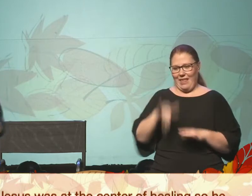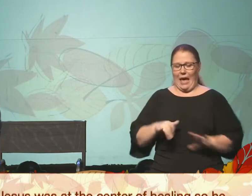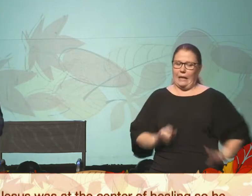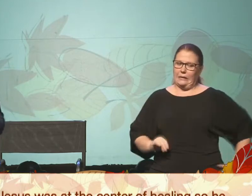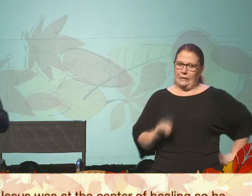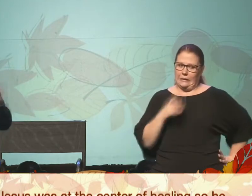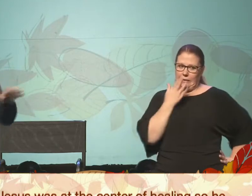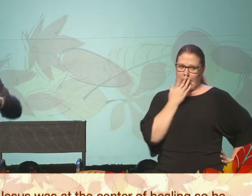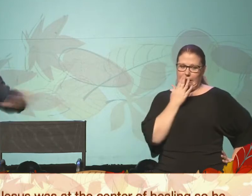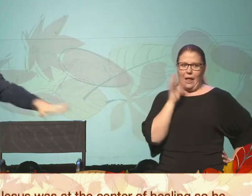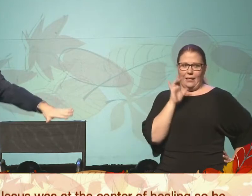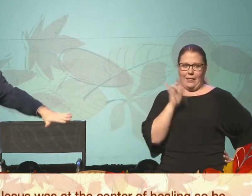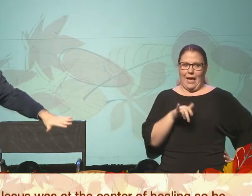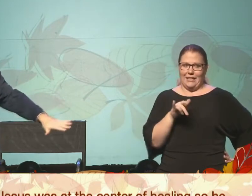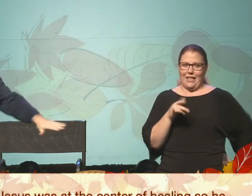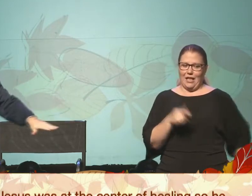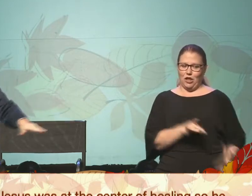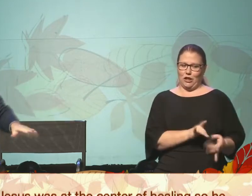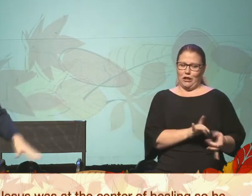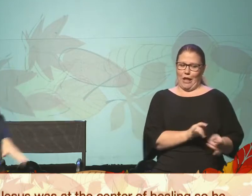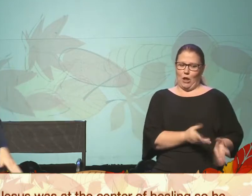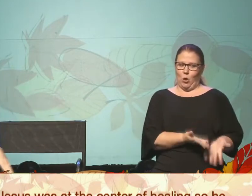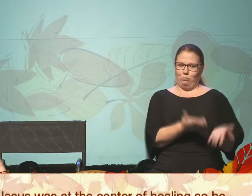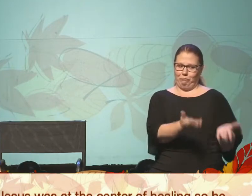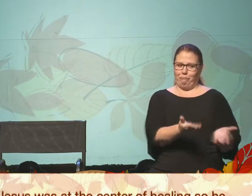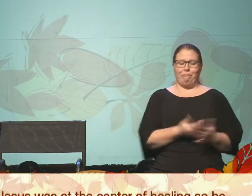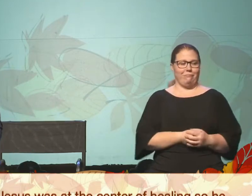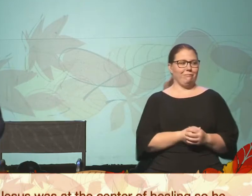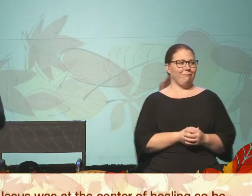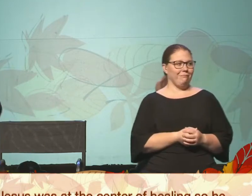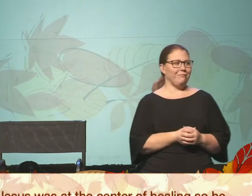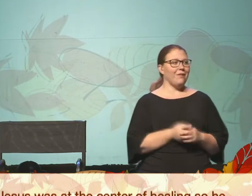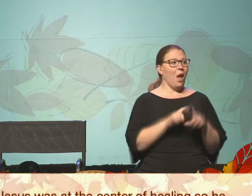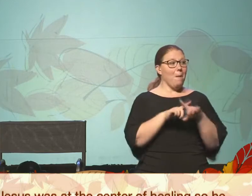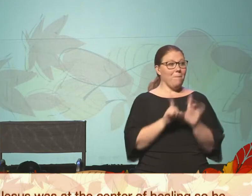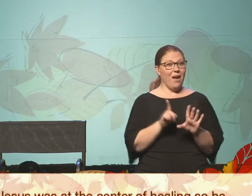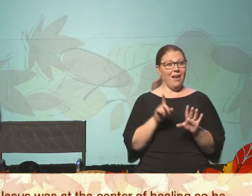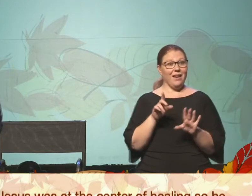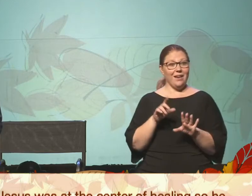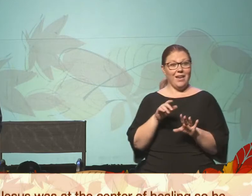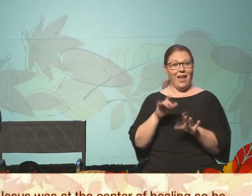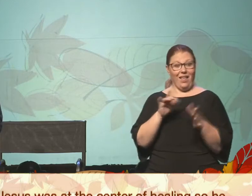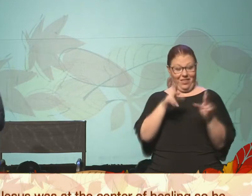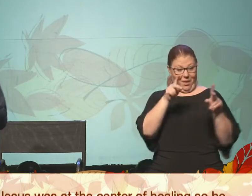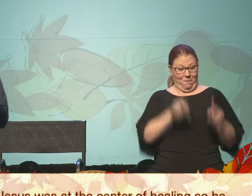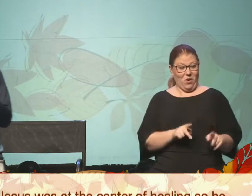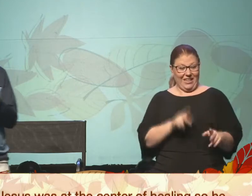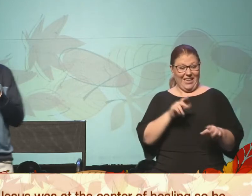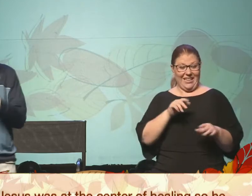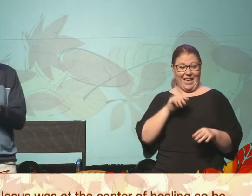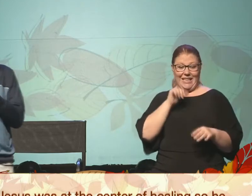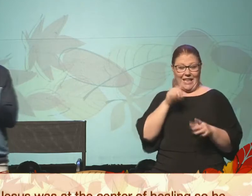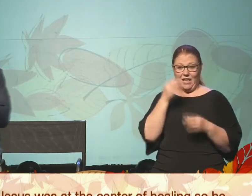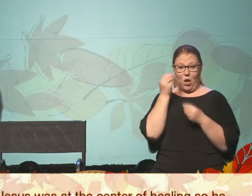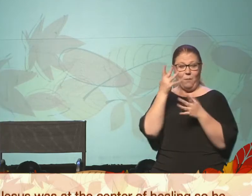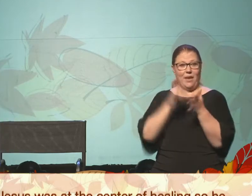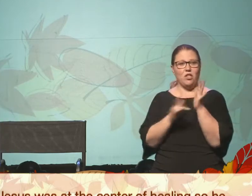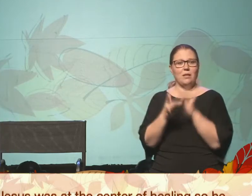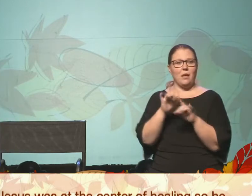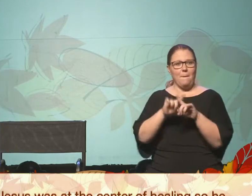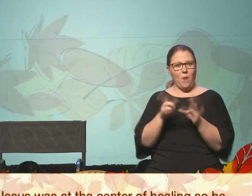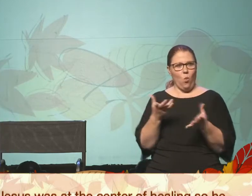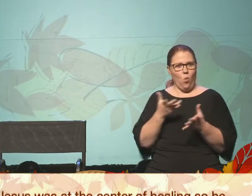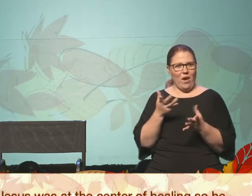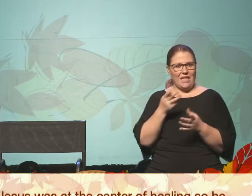a little bit of that. That's a side free note for you. But he does. He disobeys Jesus. But what does his disobedience to